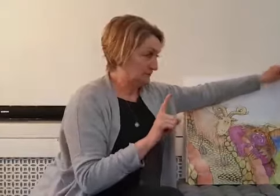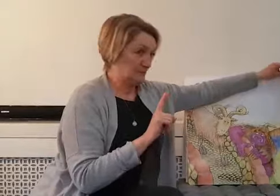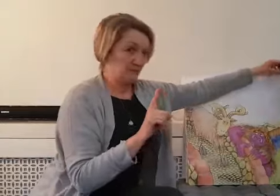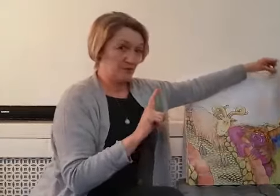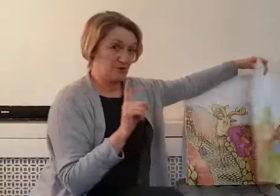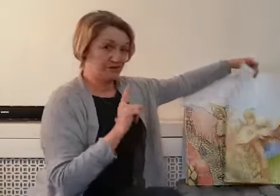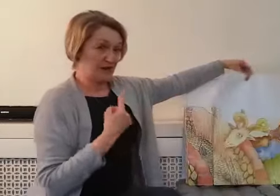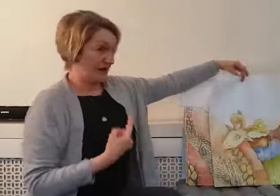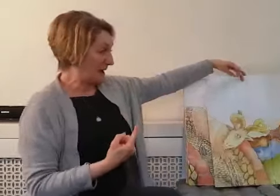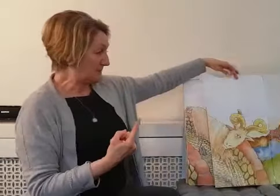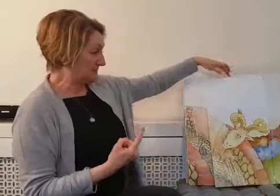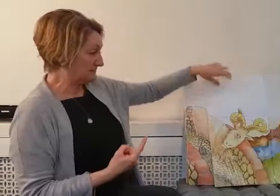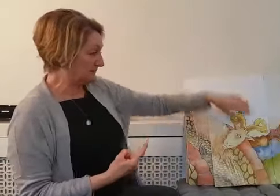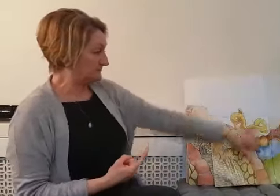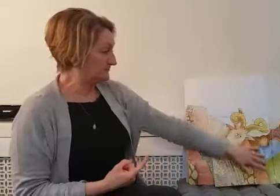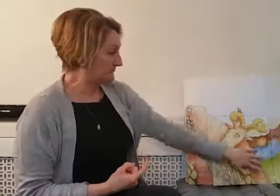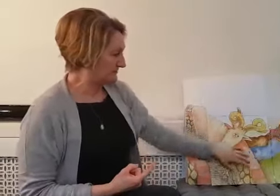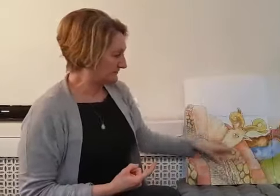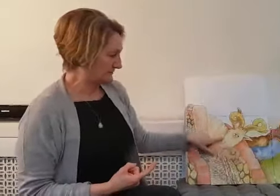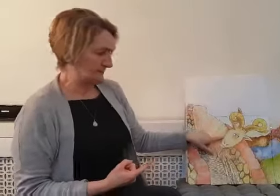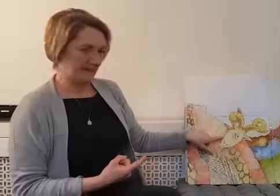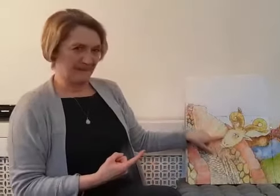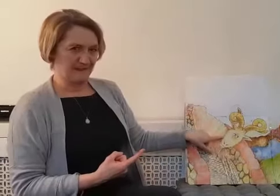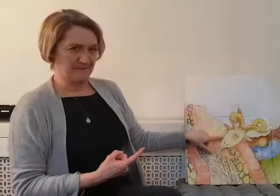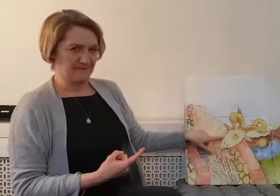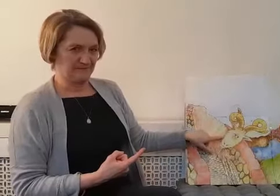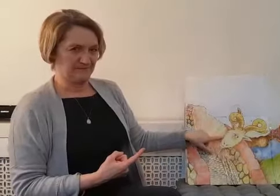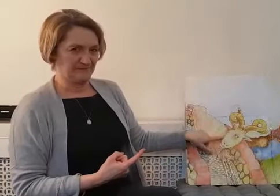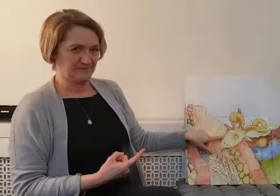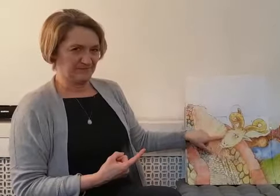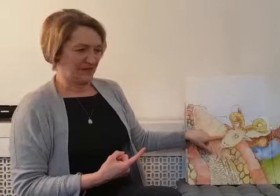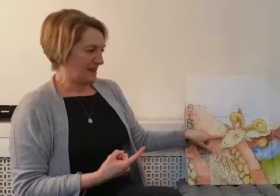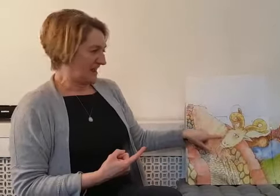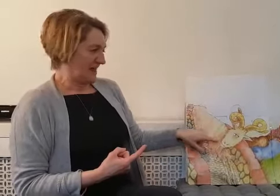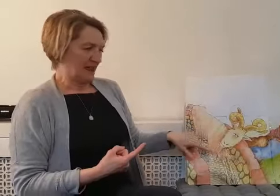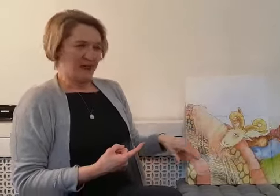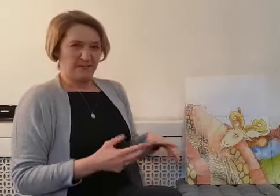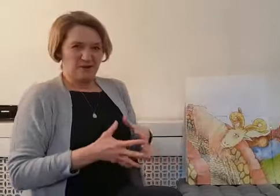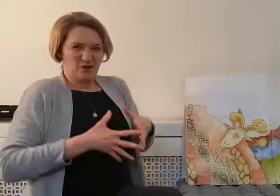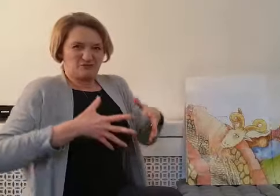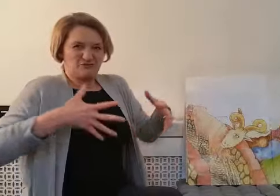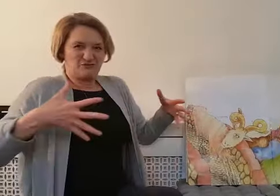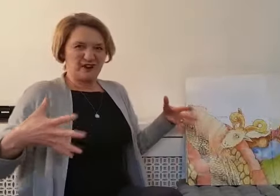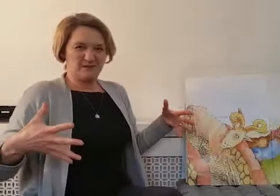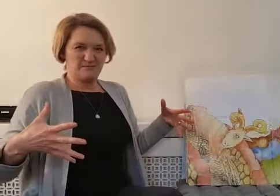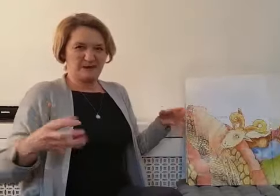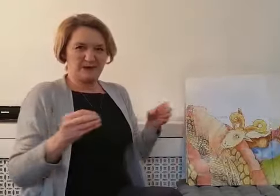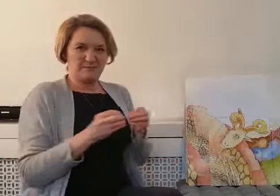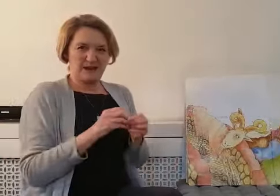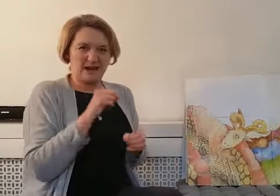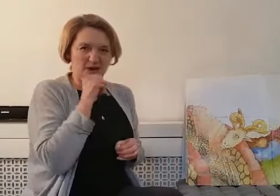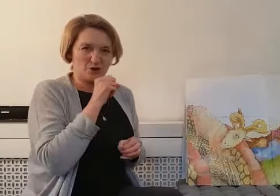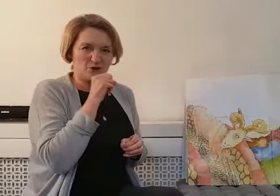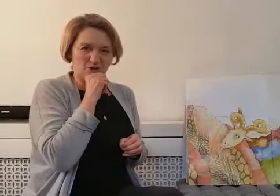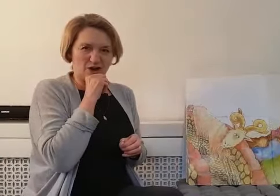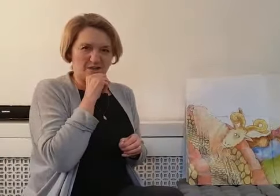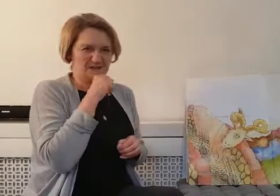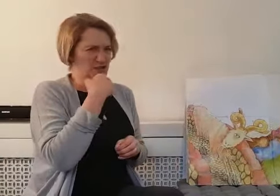What's going to happen? What's going happen? But the great big Billy Goat Gruff said,